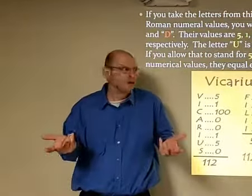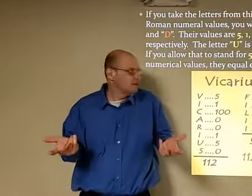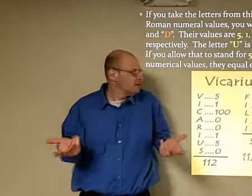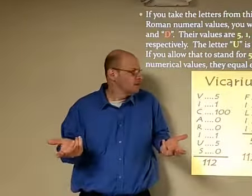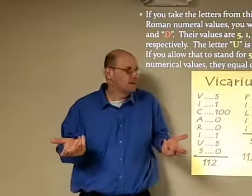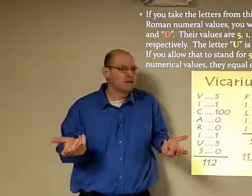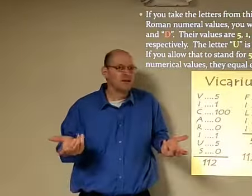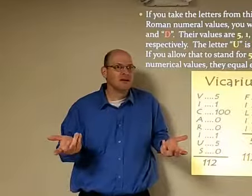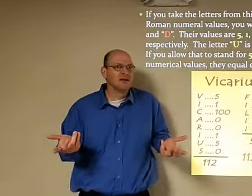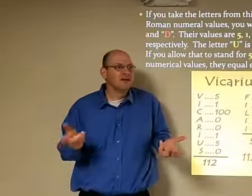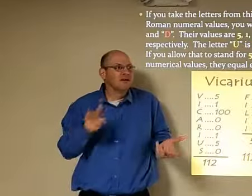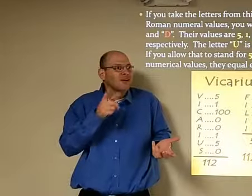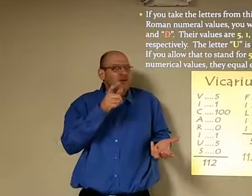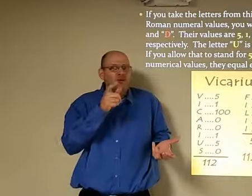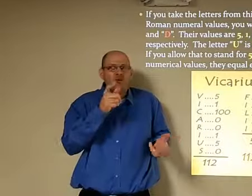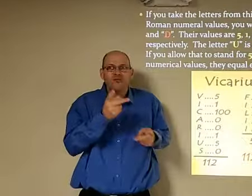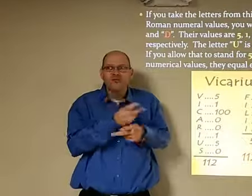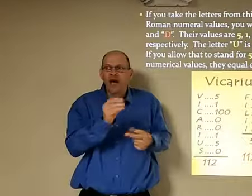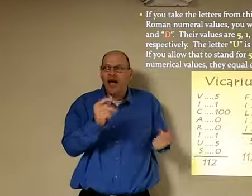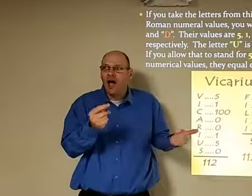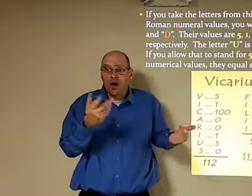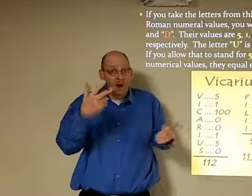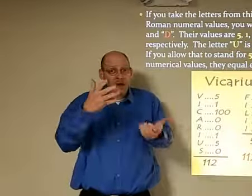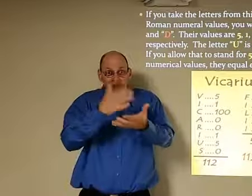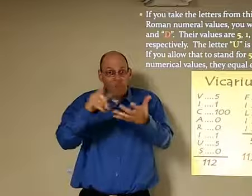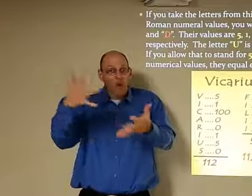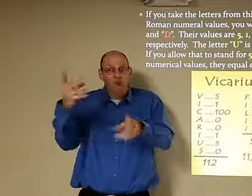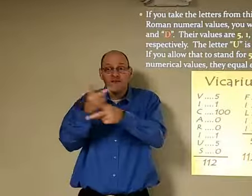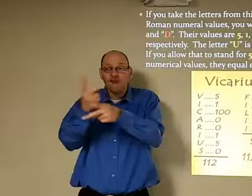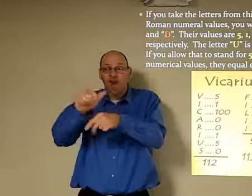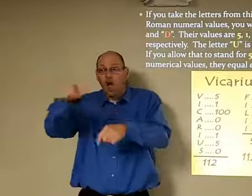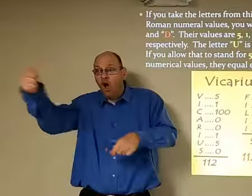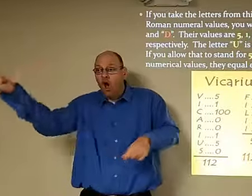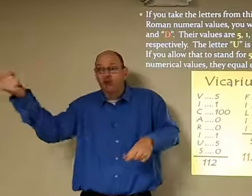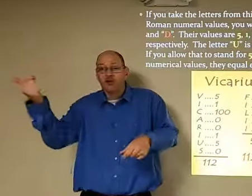they calculated it who did this someone did it